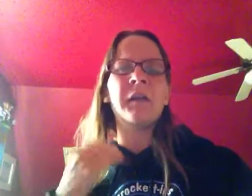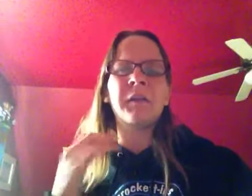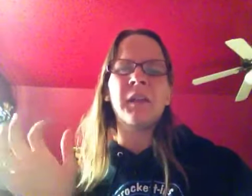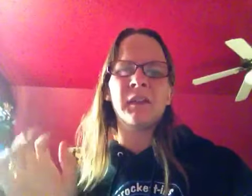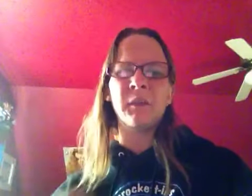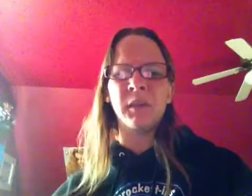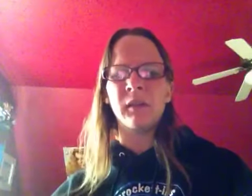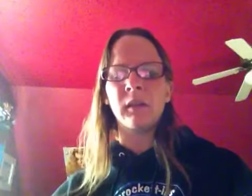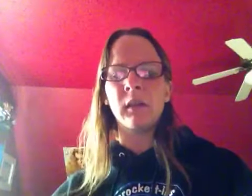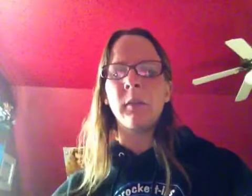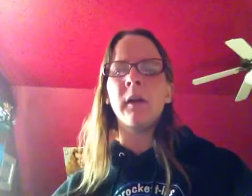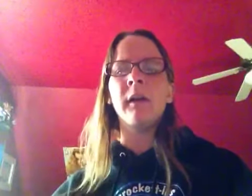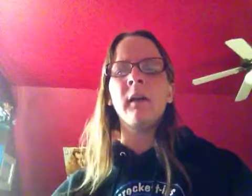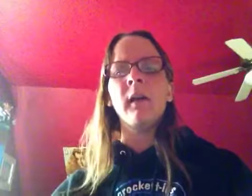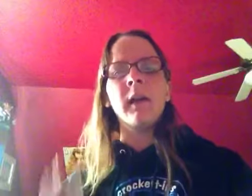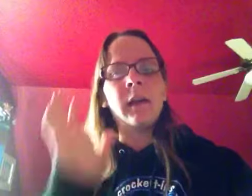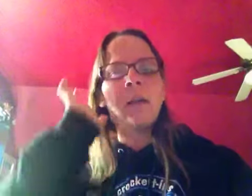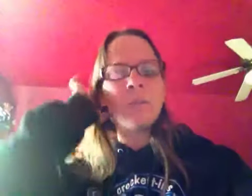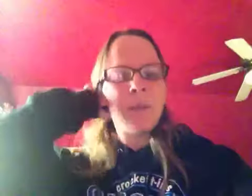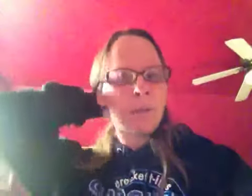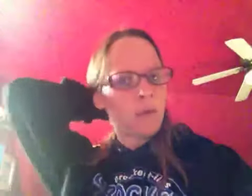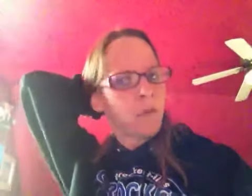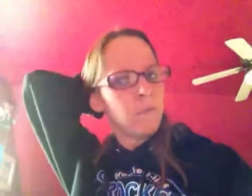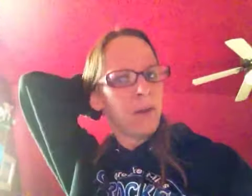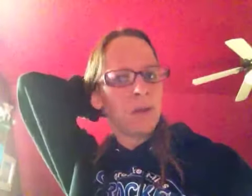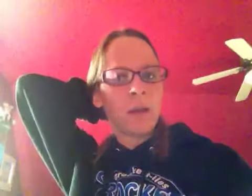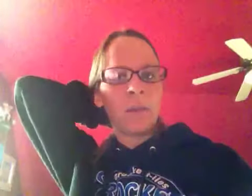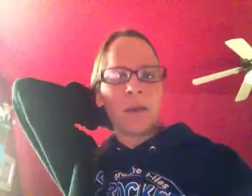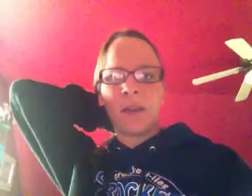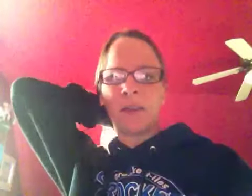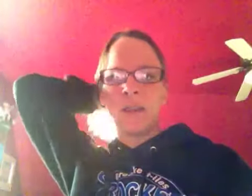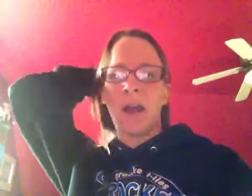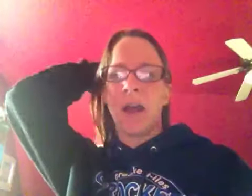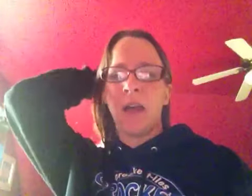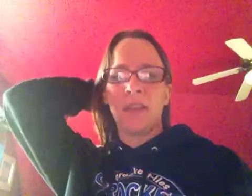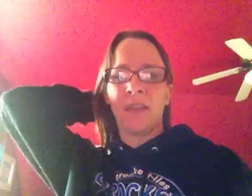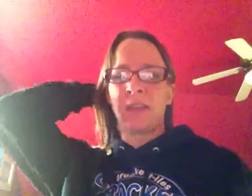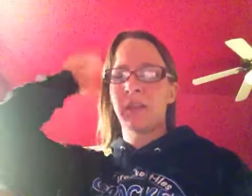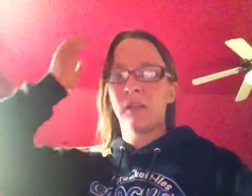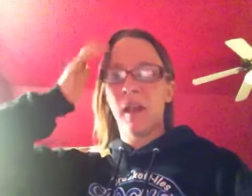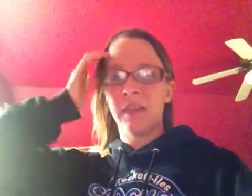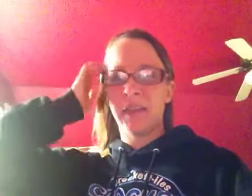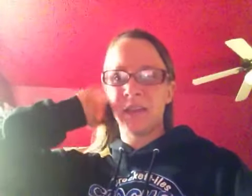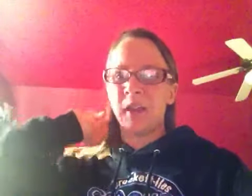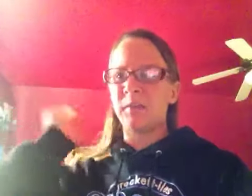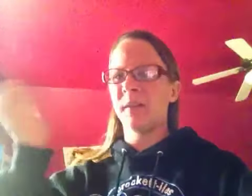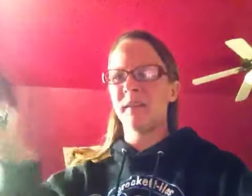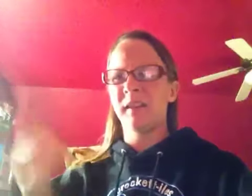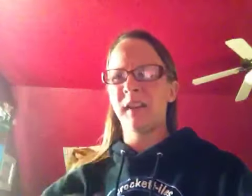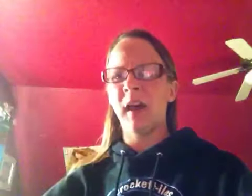don't think it's in business anymore It kind of reminded me of All Fired Up but I think it's out of business now